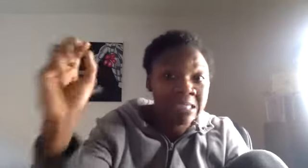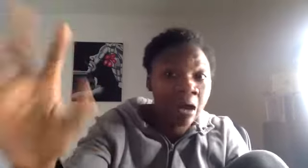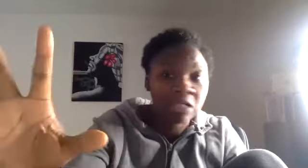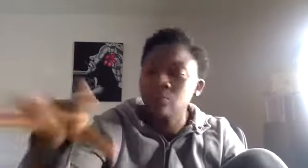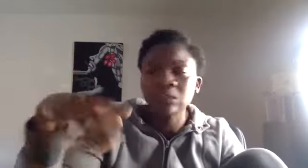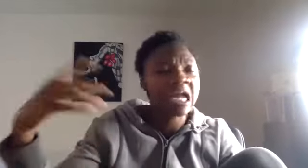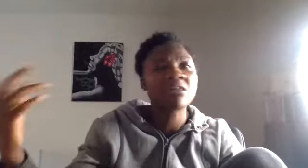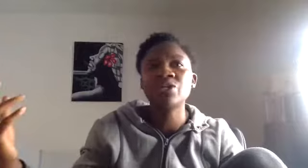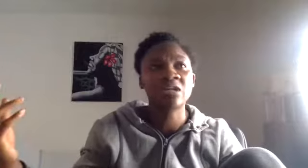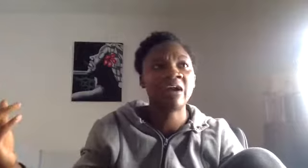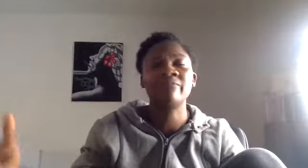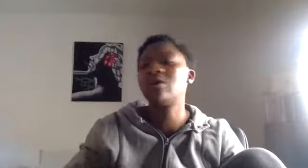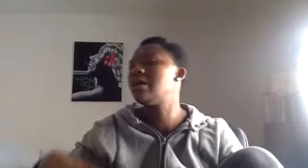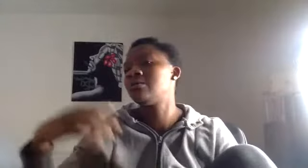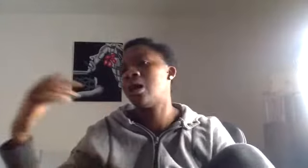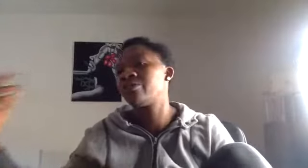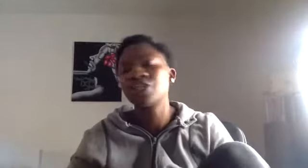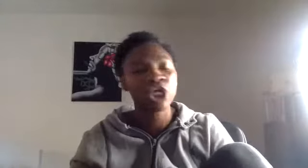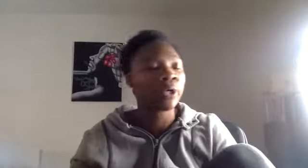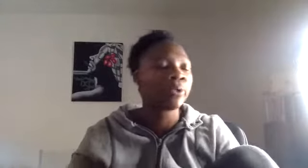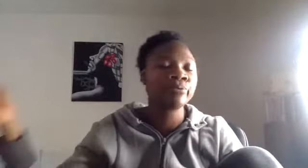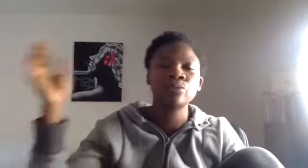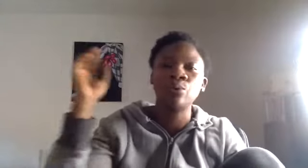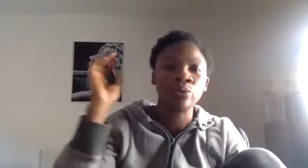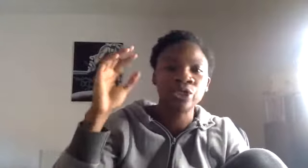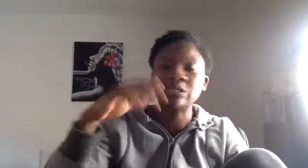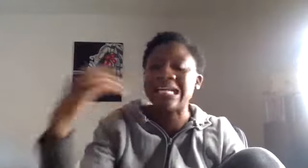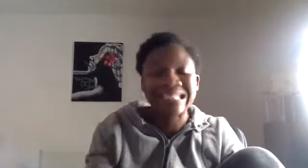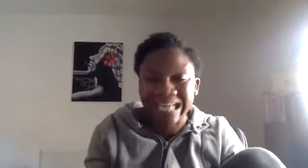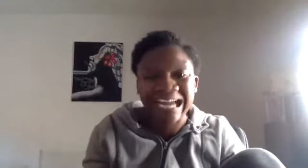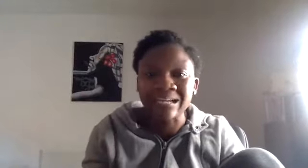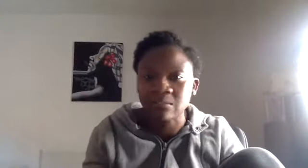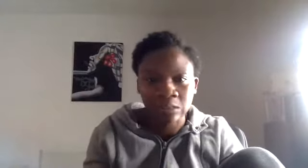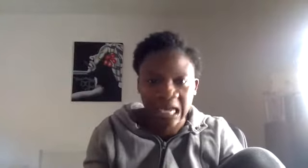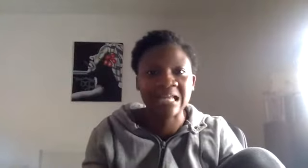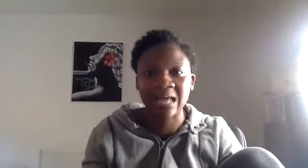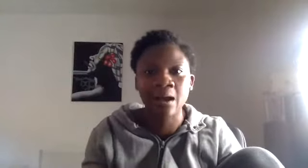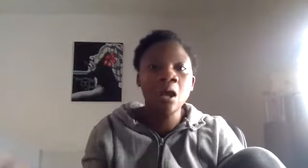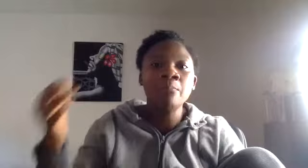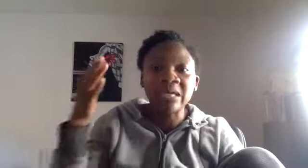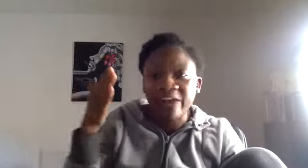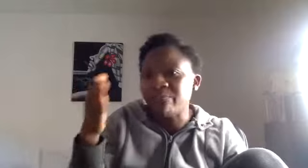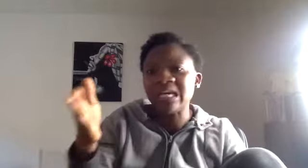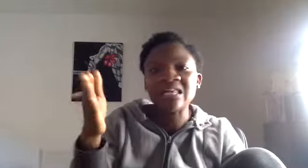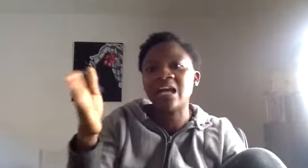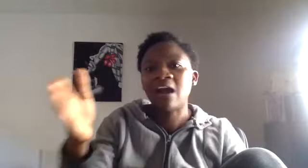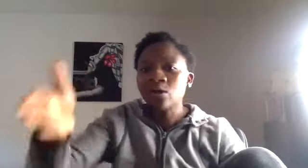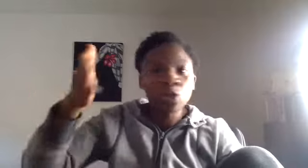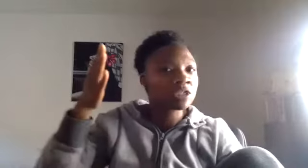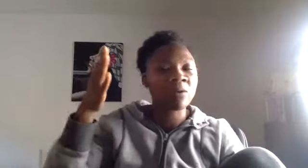out. I'm not saying that we shouldn't have other shows or, you know, to entertain us. I'm not saying that, but give me in there. Talk to me